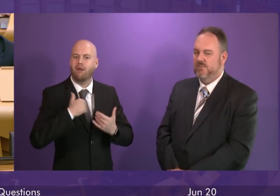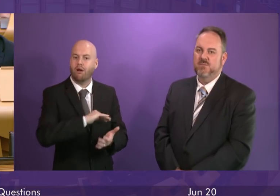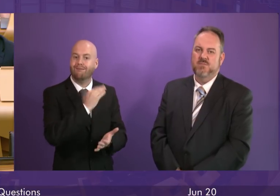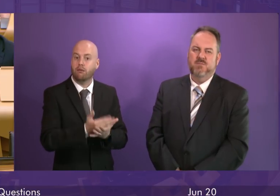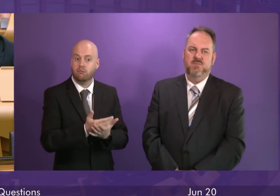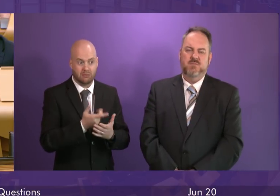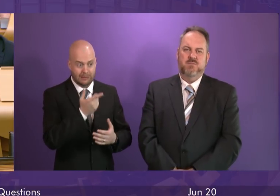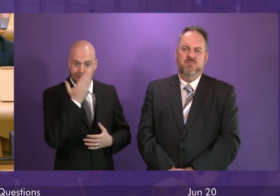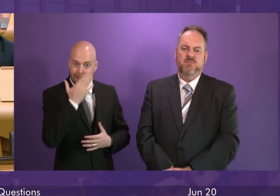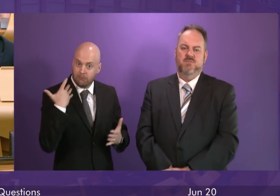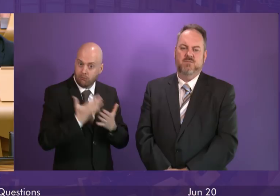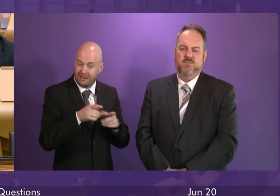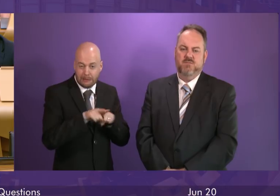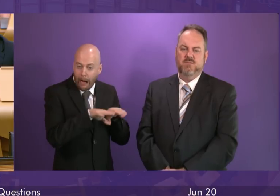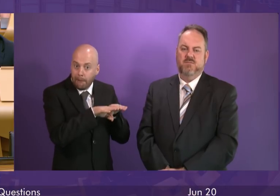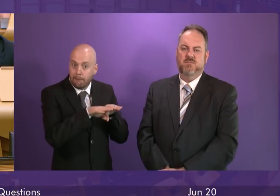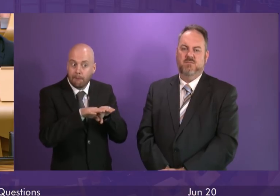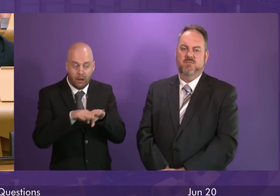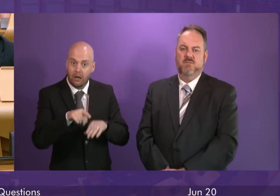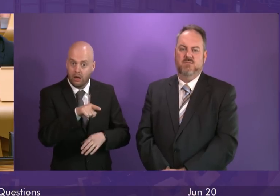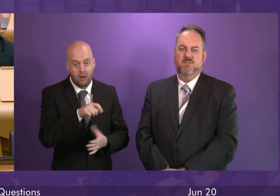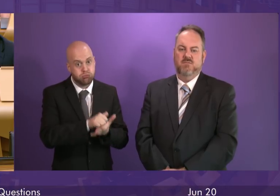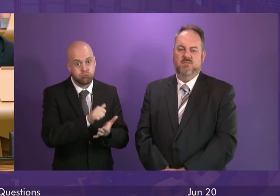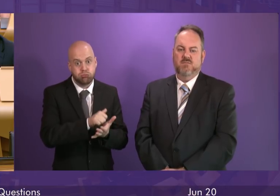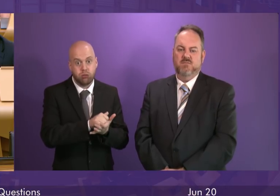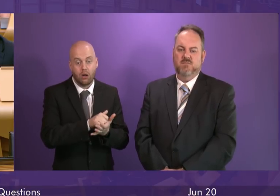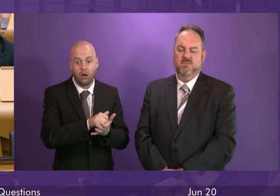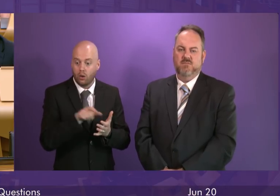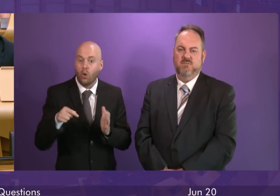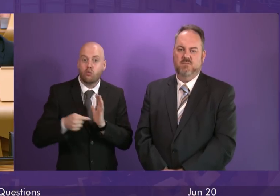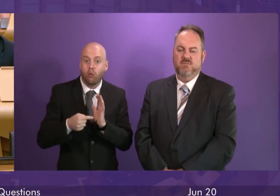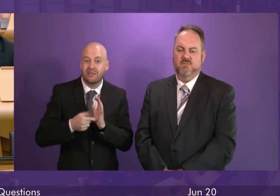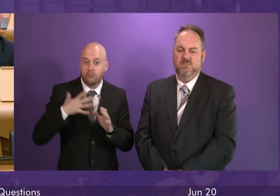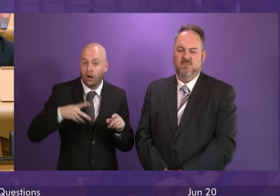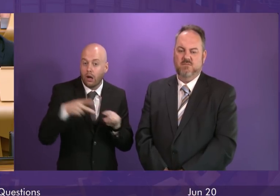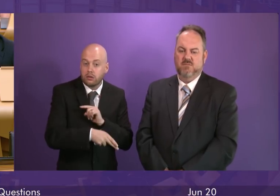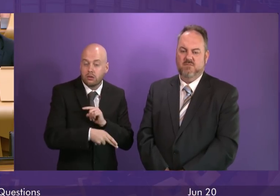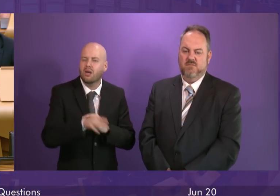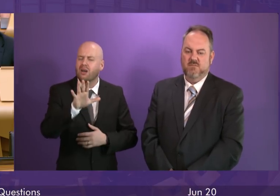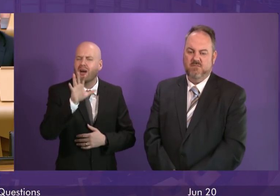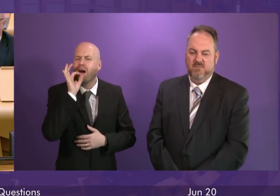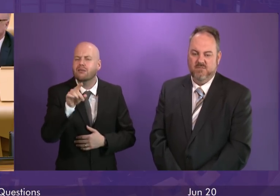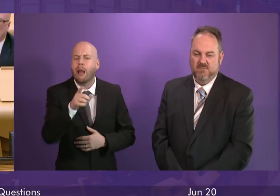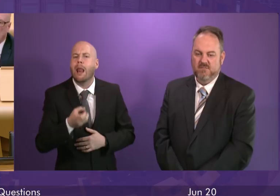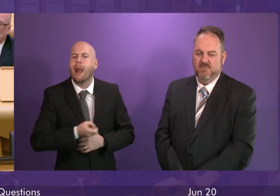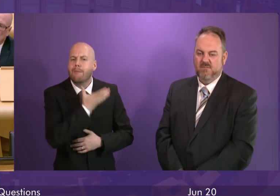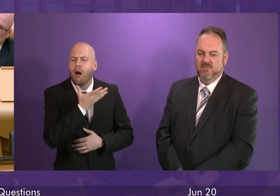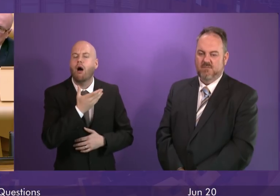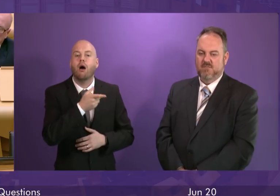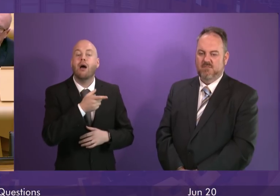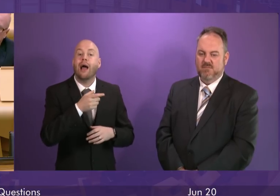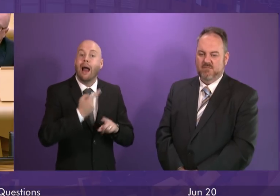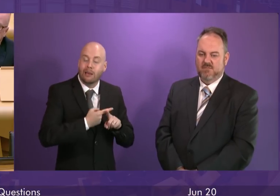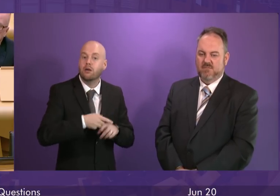I stand to be corrected if I'm getting this wrong, but I'm not even sure Labour in Wales have a national welfare fund.